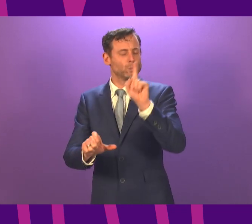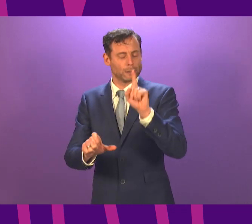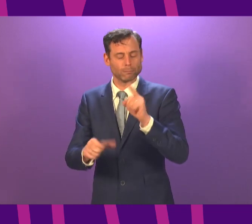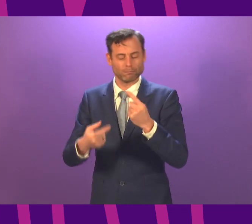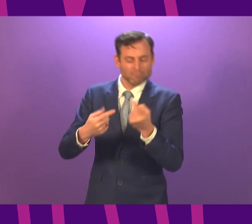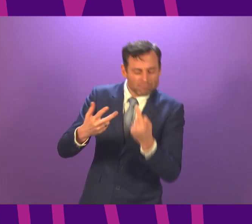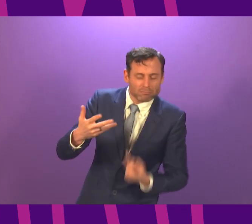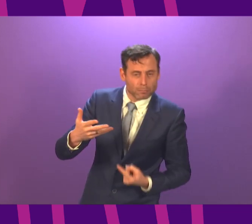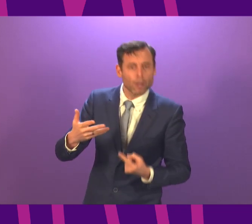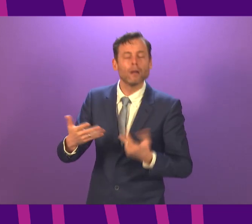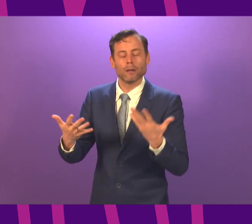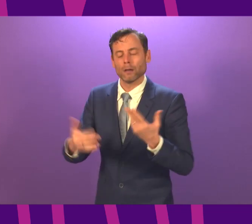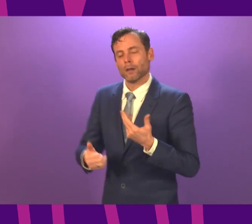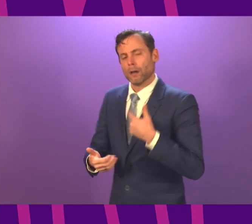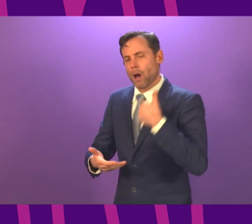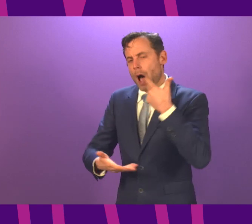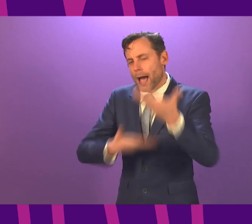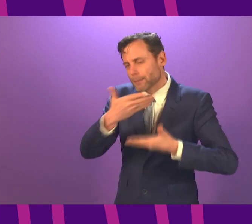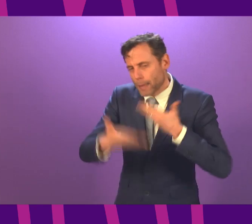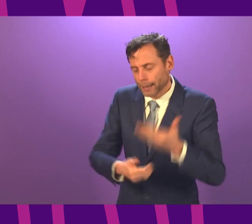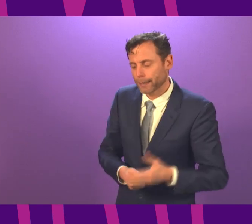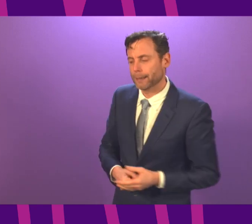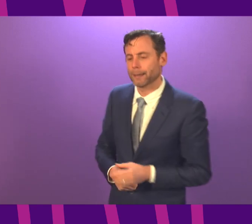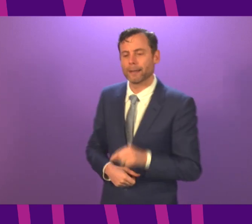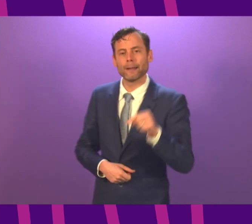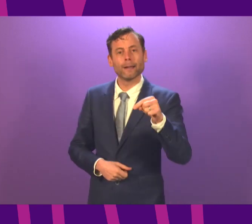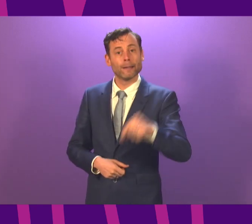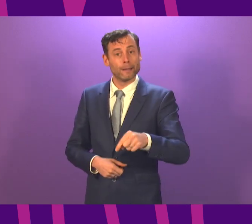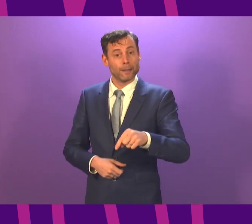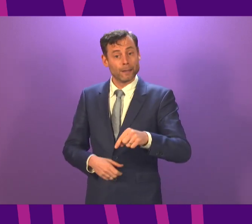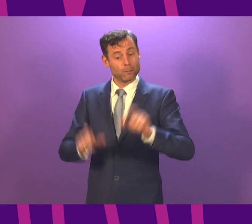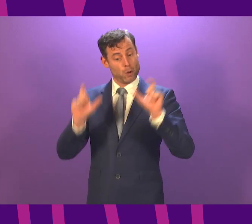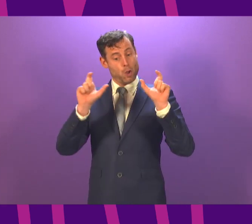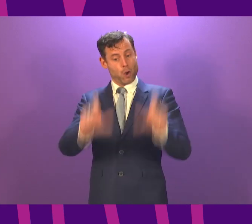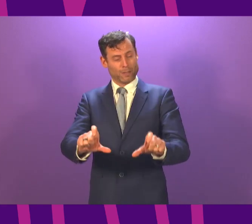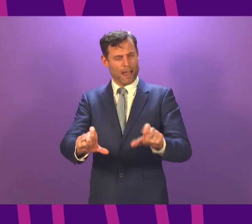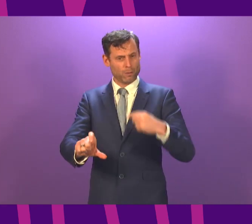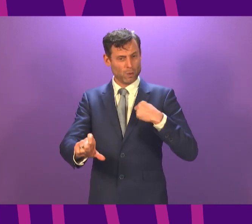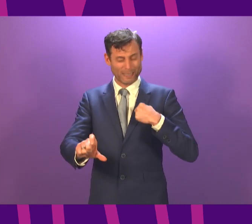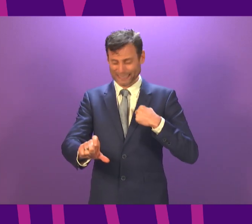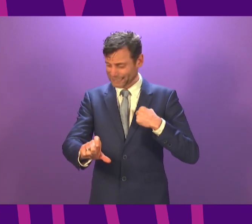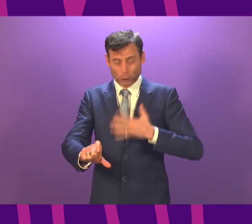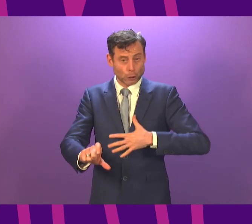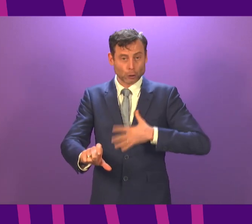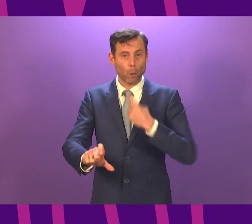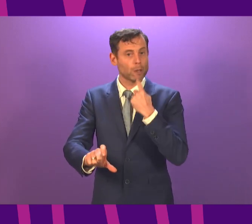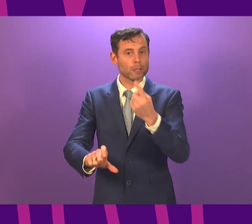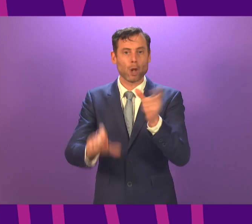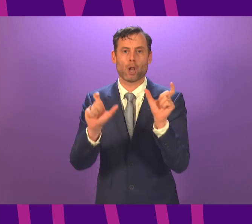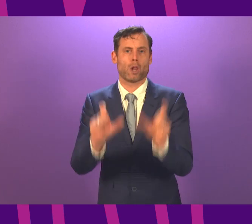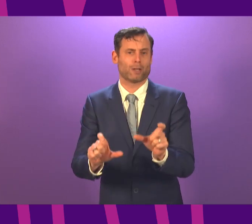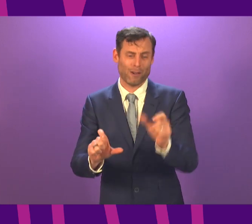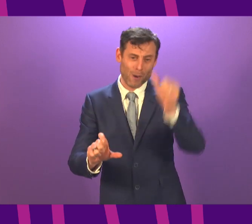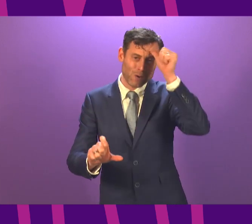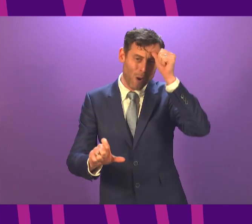this morning. It is important to stress that these are not decisions that we took lightly. I am acutely aware of the impact they will have and I